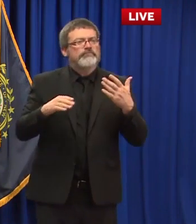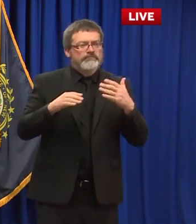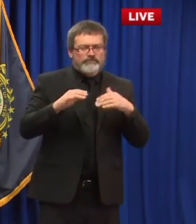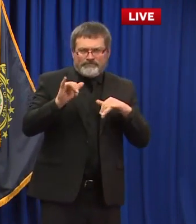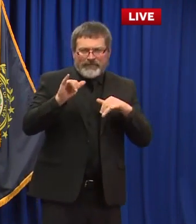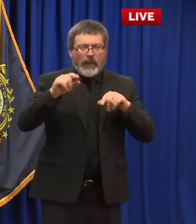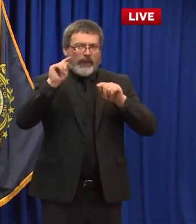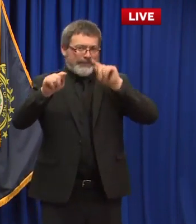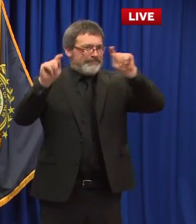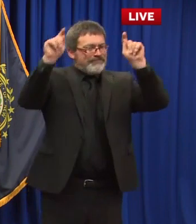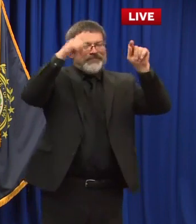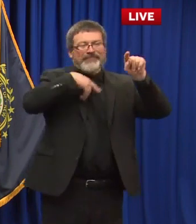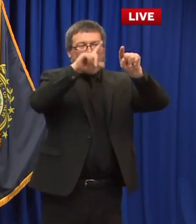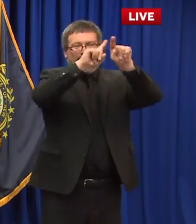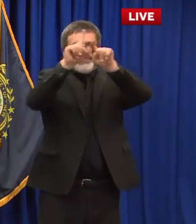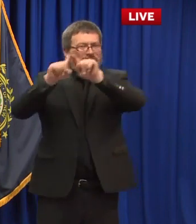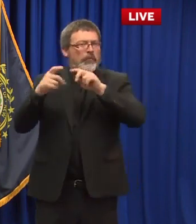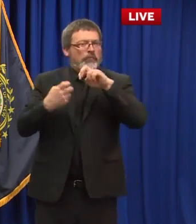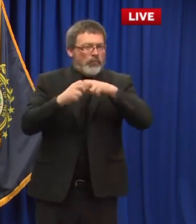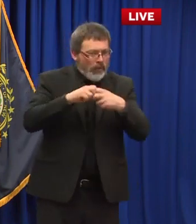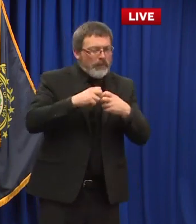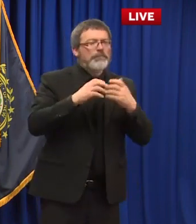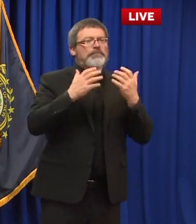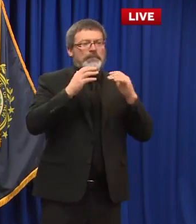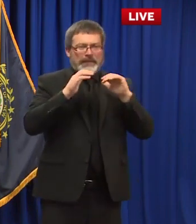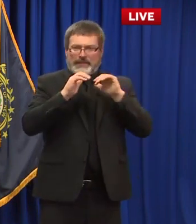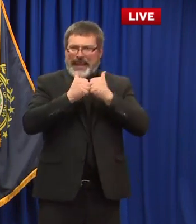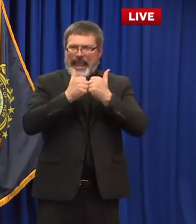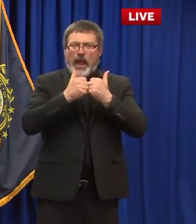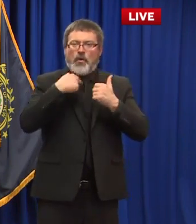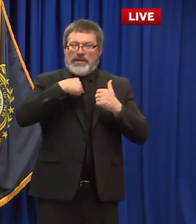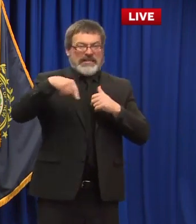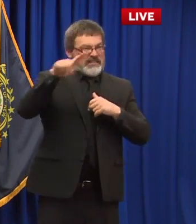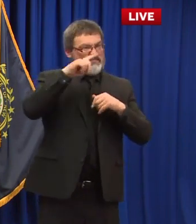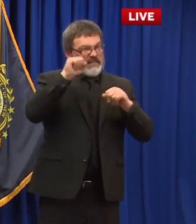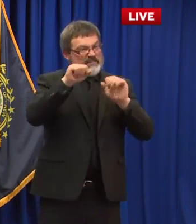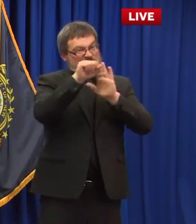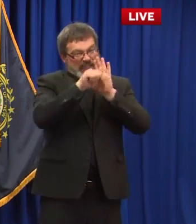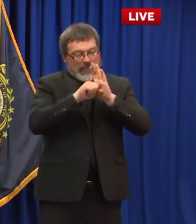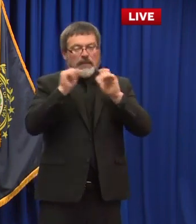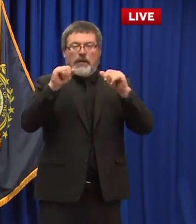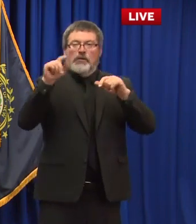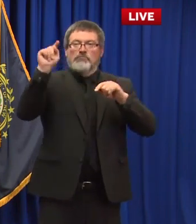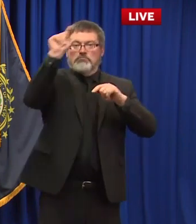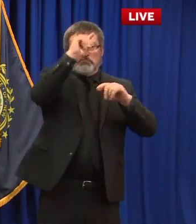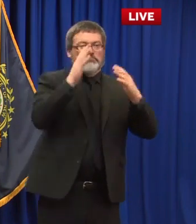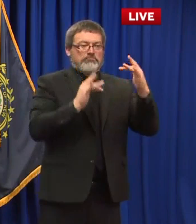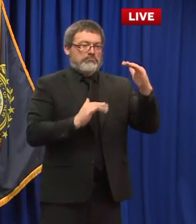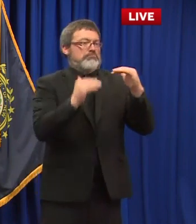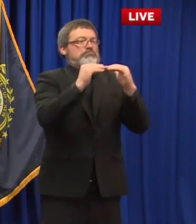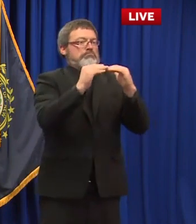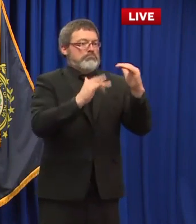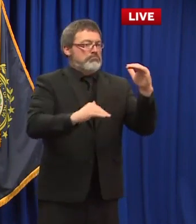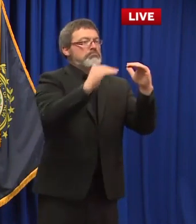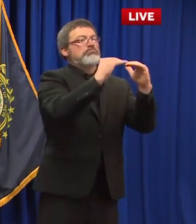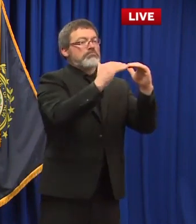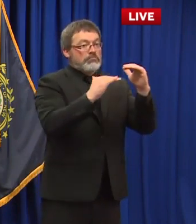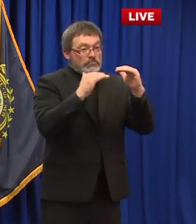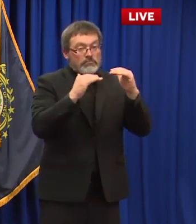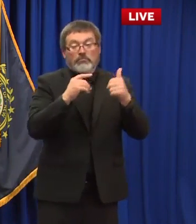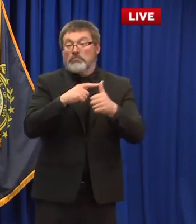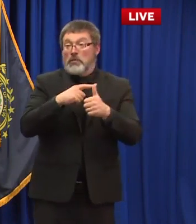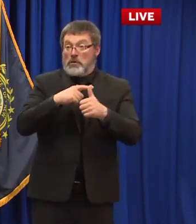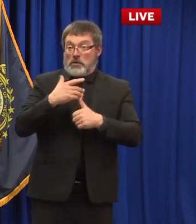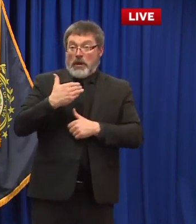this um inequity whether it be on a racial or by sexual identity whatever it might might be inequities can exist